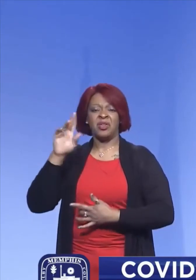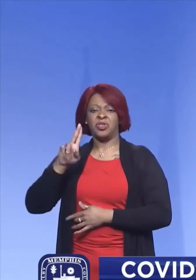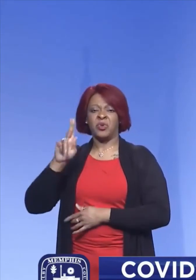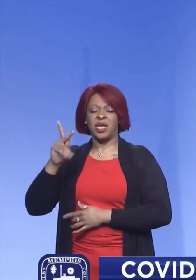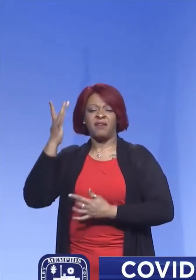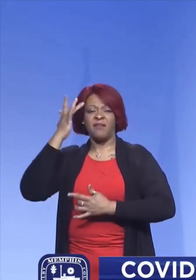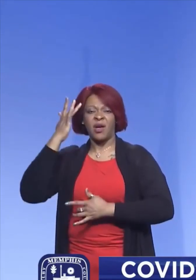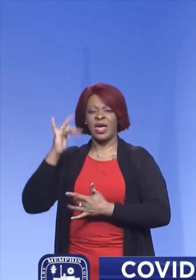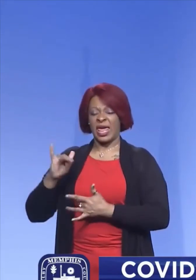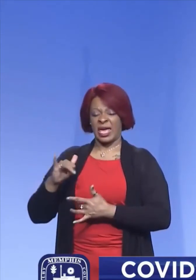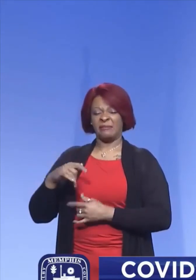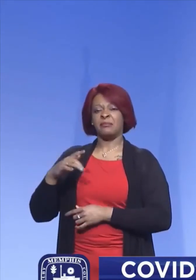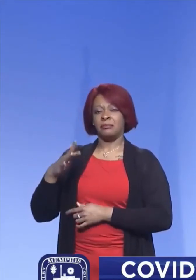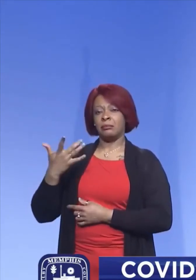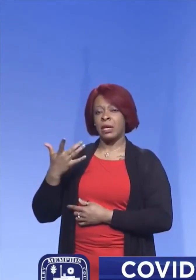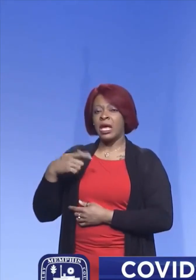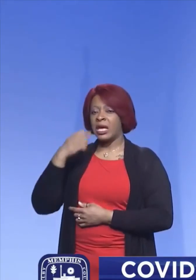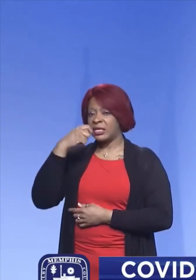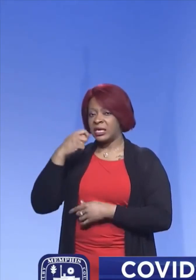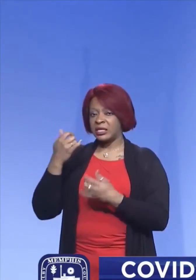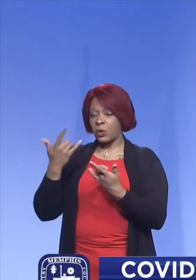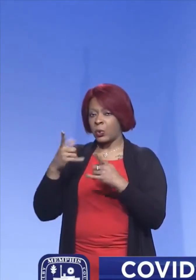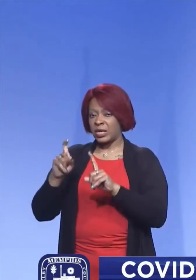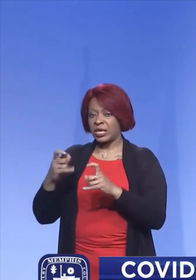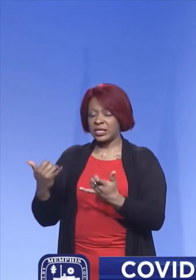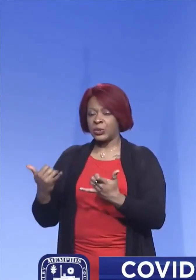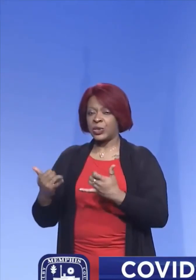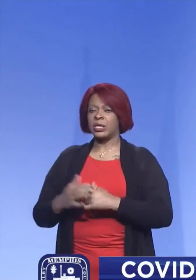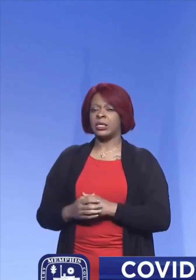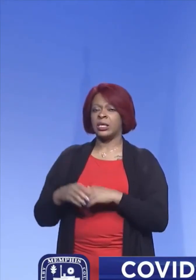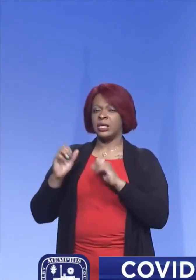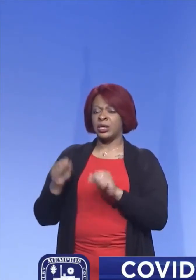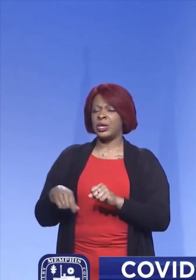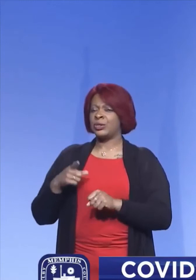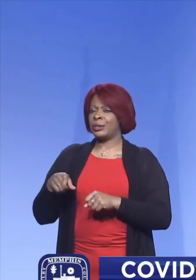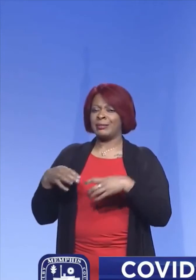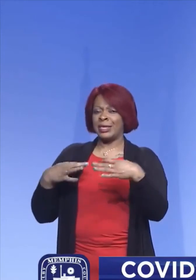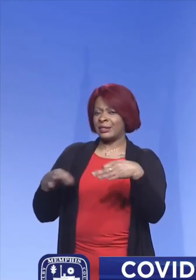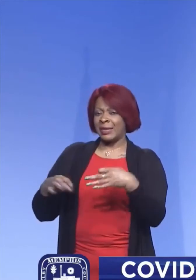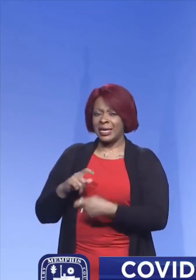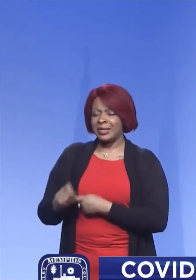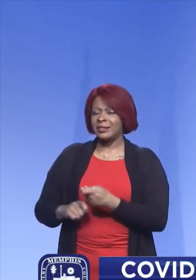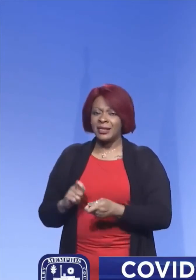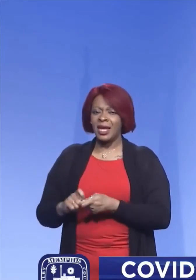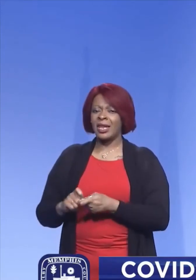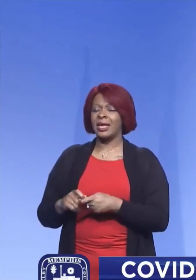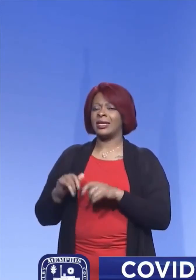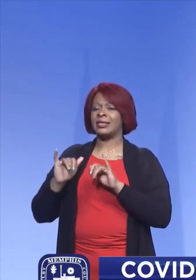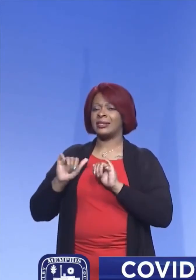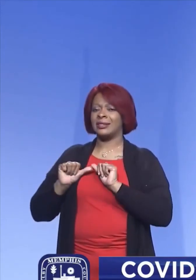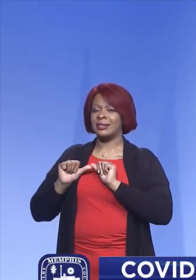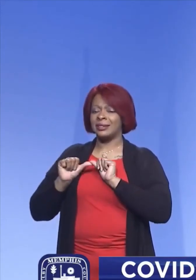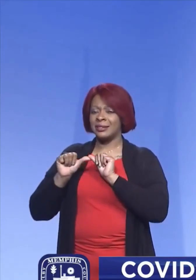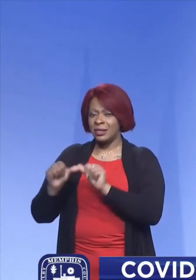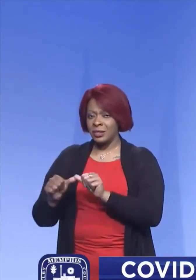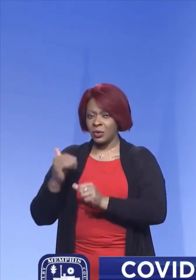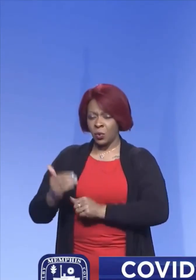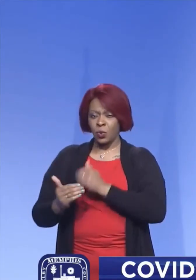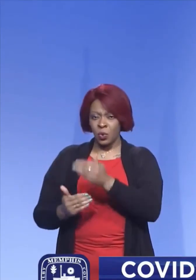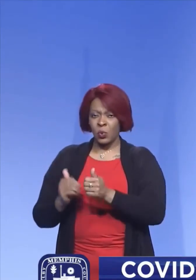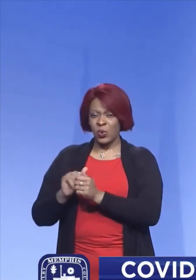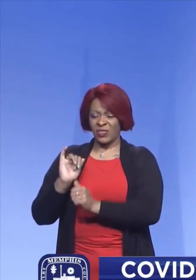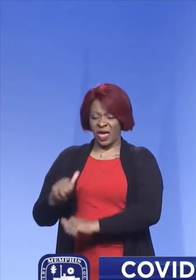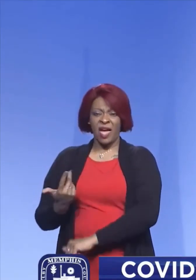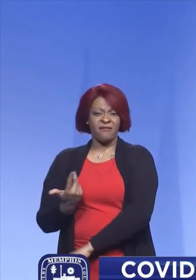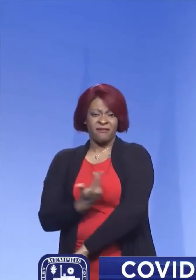point, um, can you guys hammer home again, just staying the course and, you know, with these vaccines,